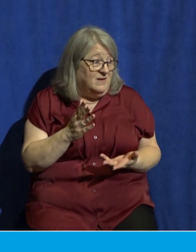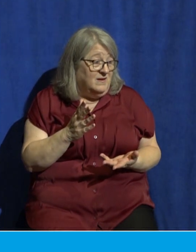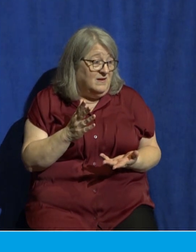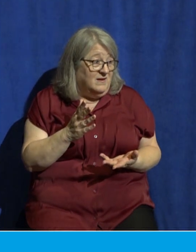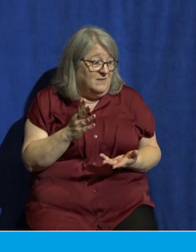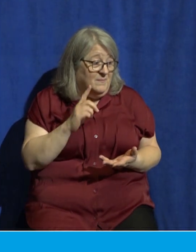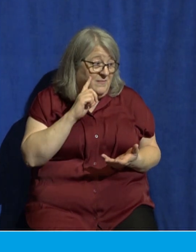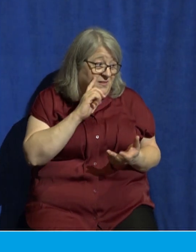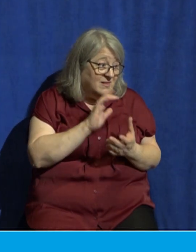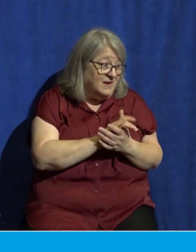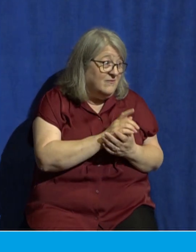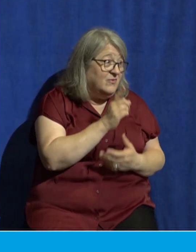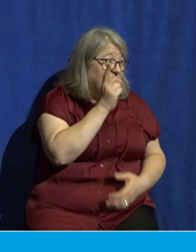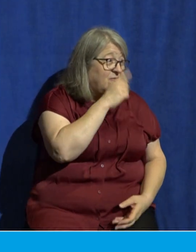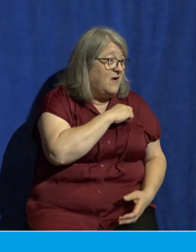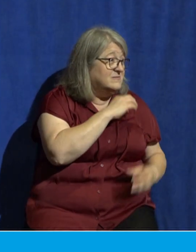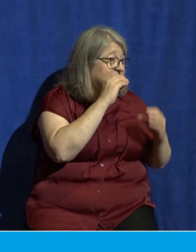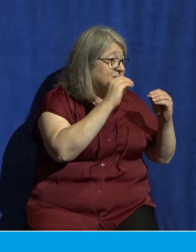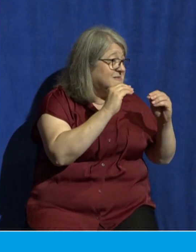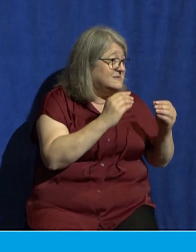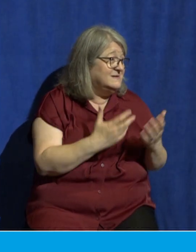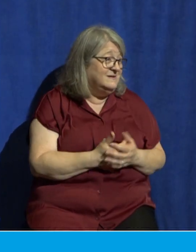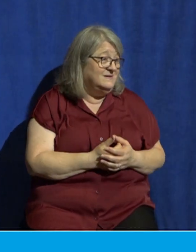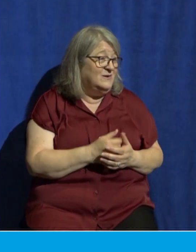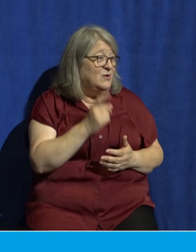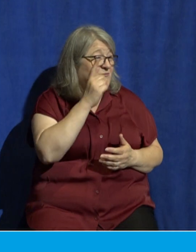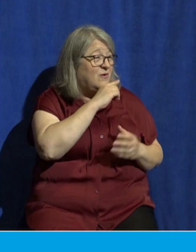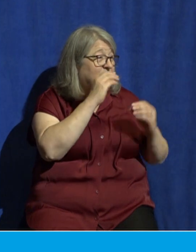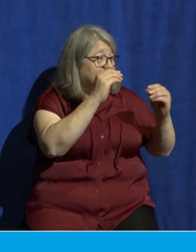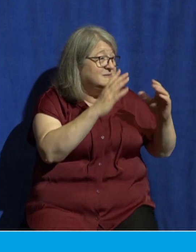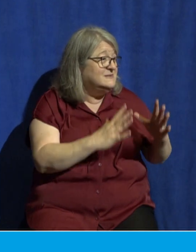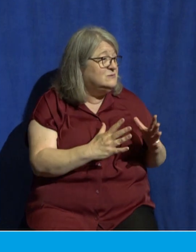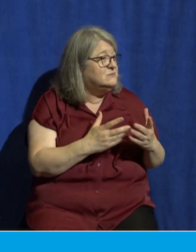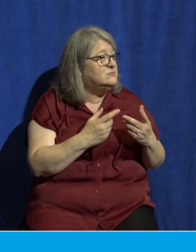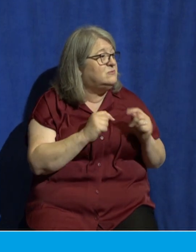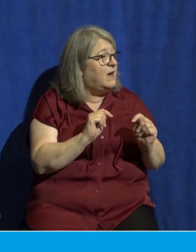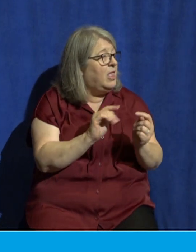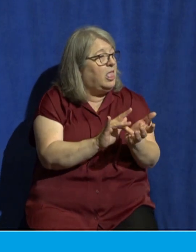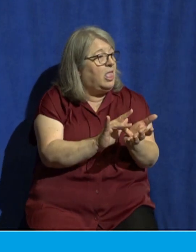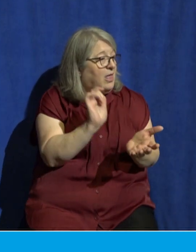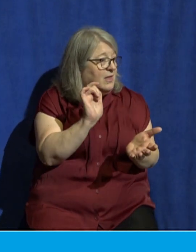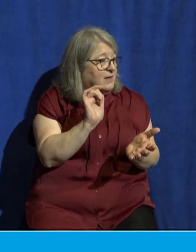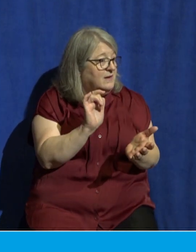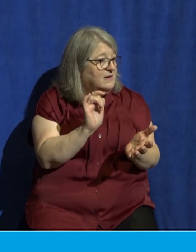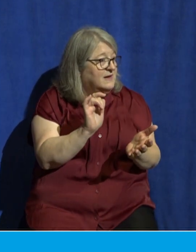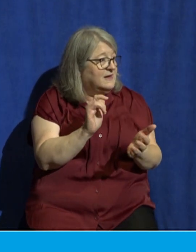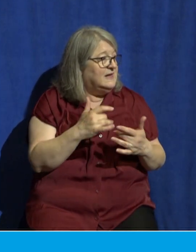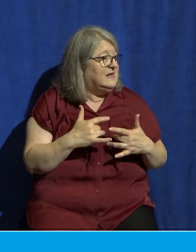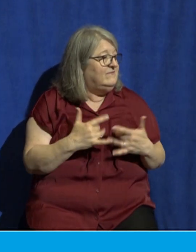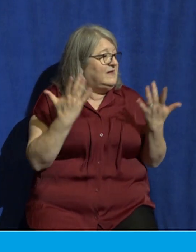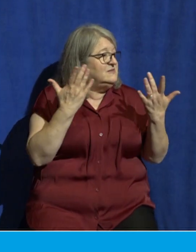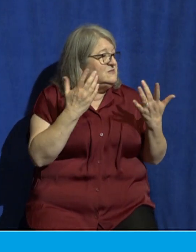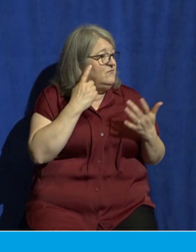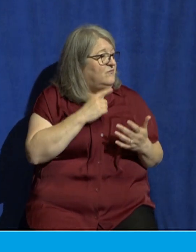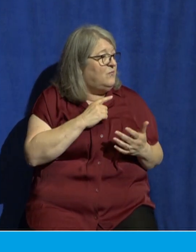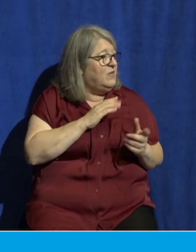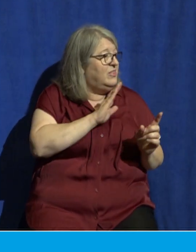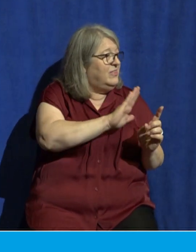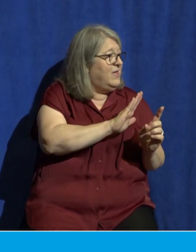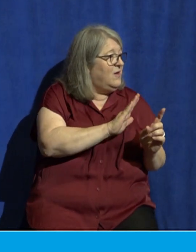at a time when false teachers will try to exploit current events for their own personal or political agenda